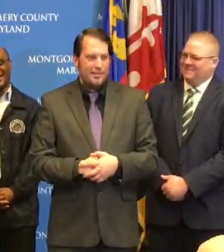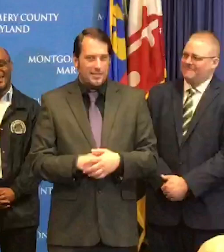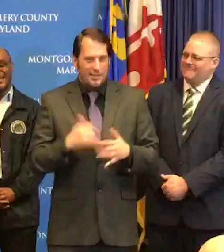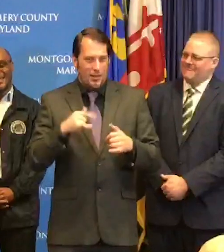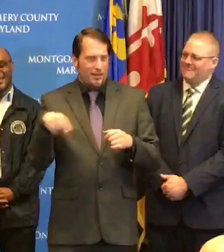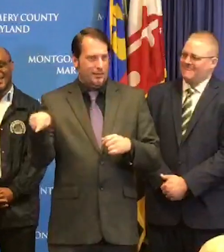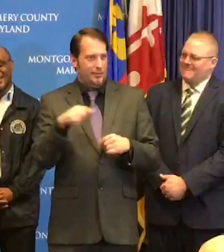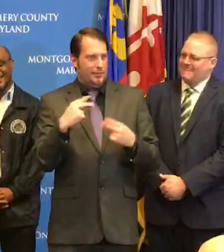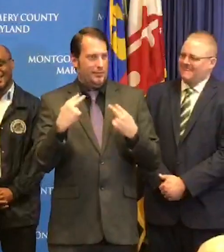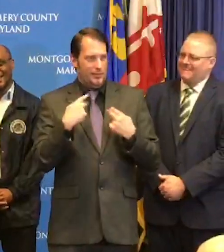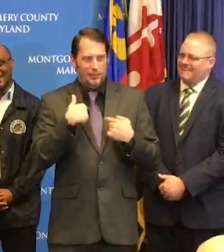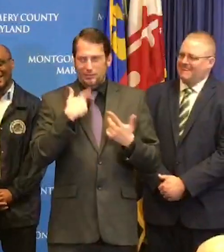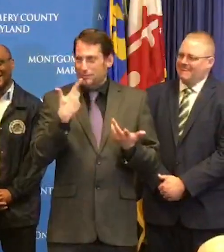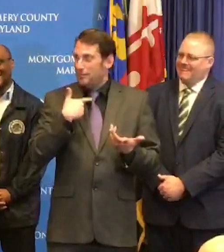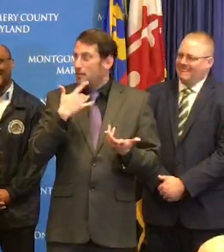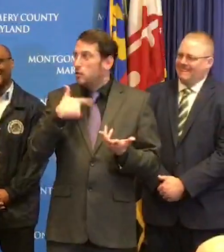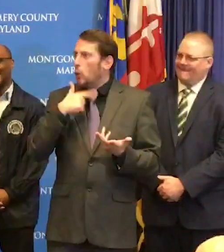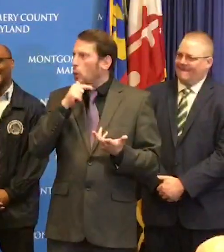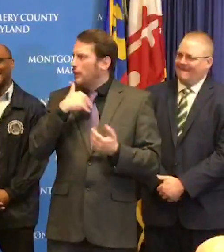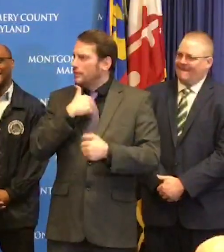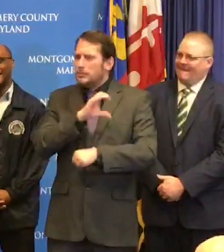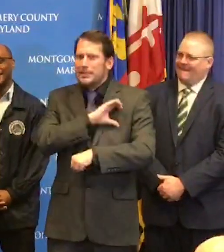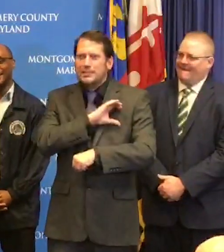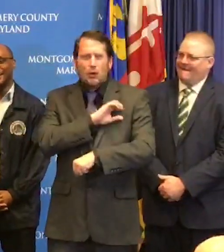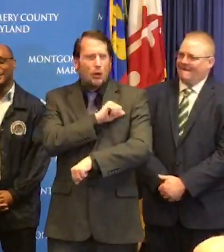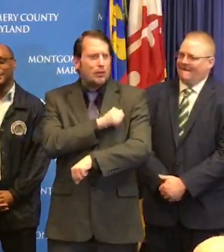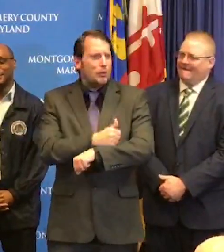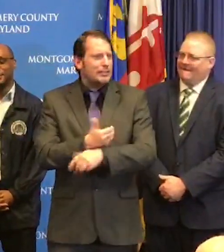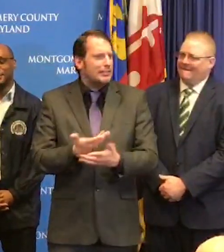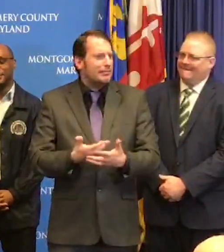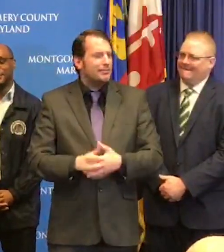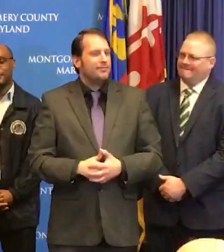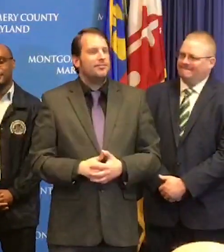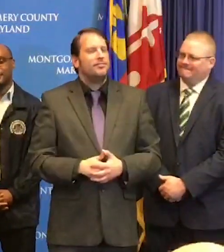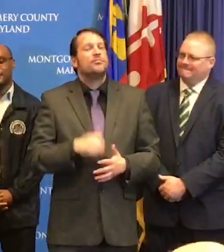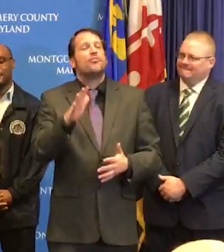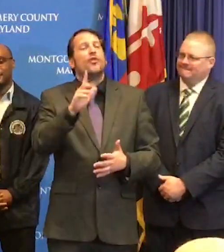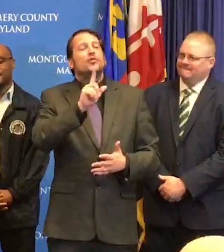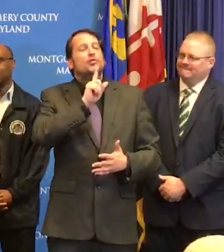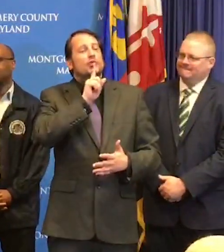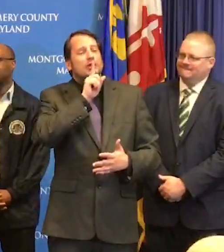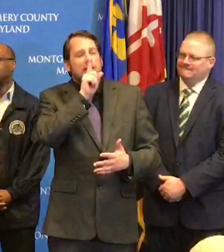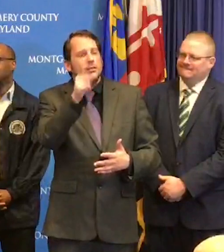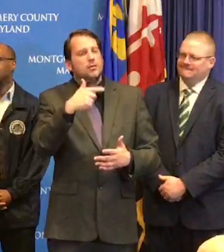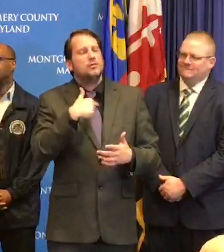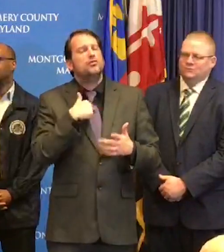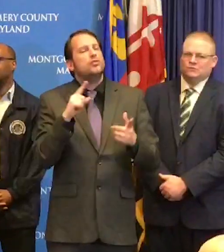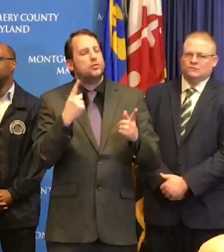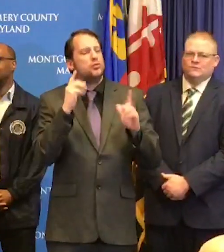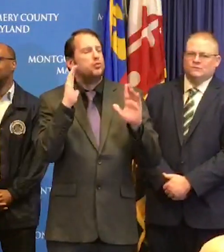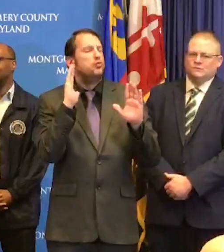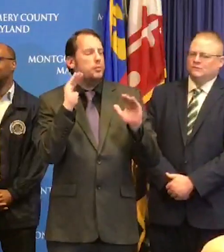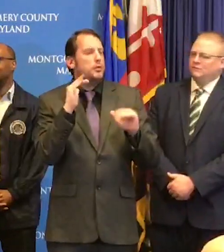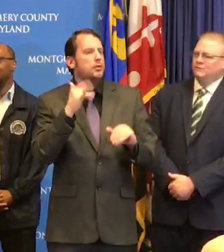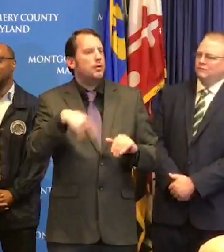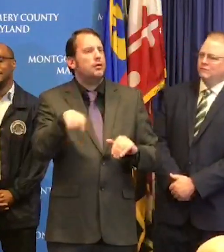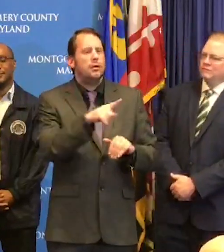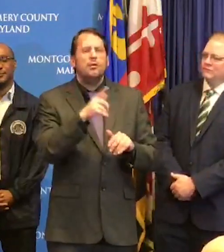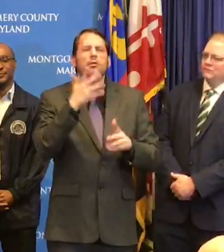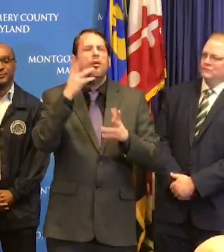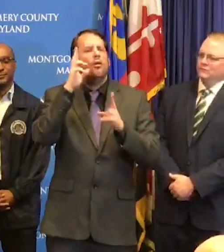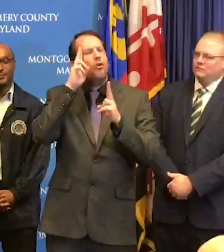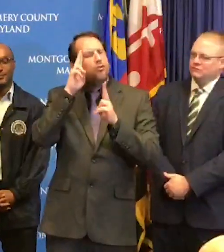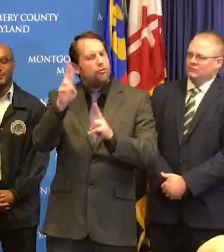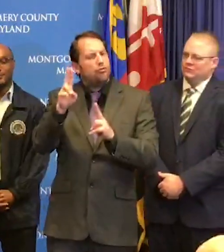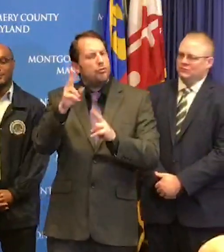we're hoping on honor code I mean we don't have the resources to go and look at every private facility and every church